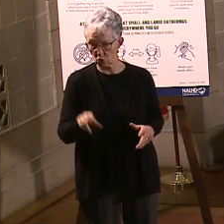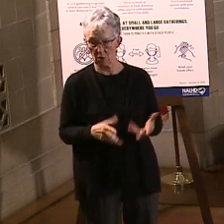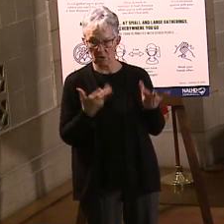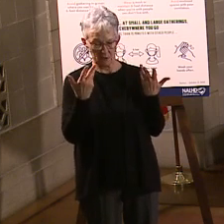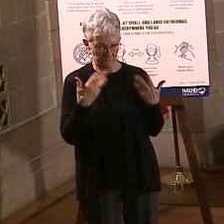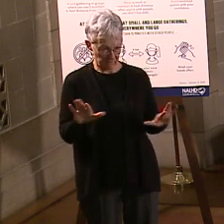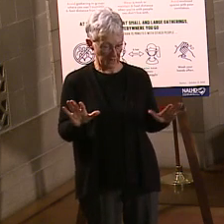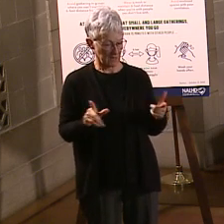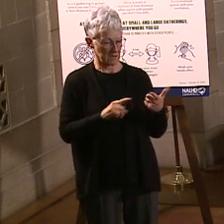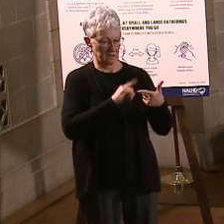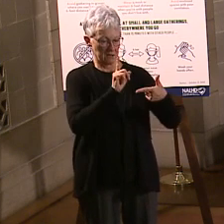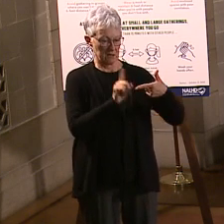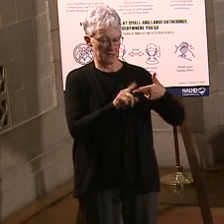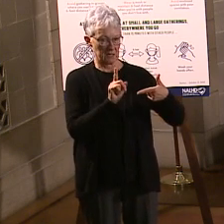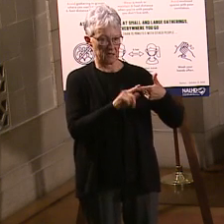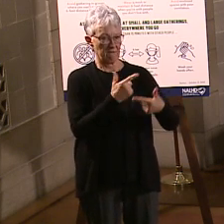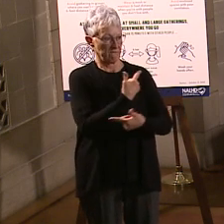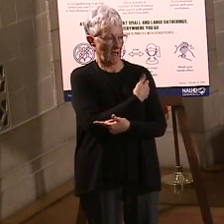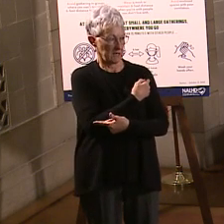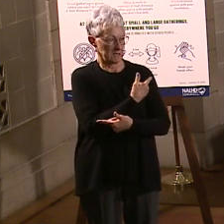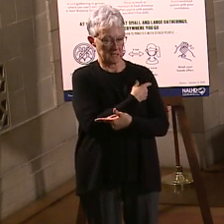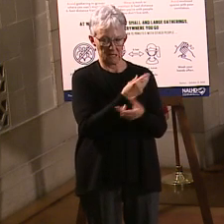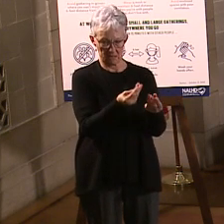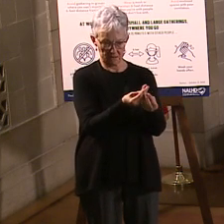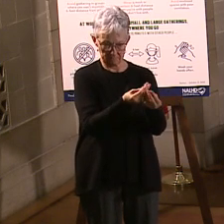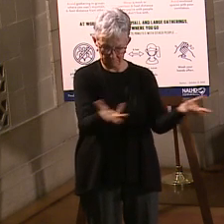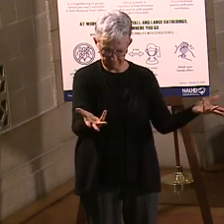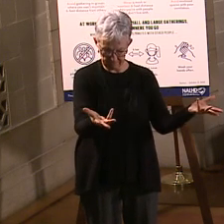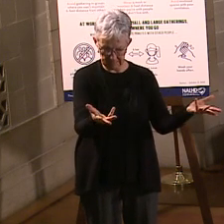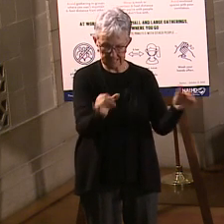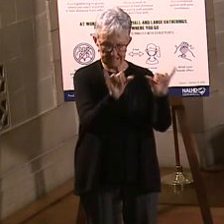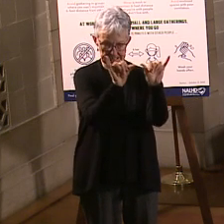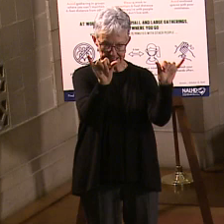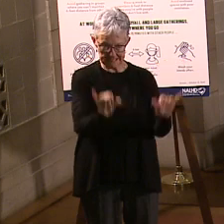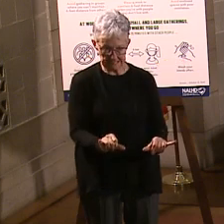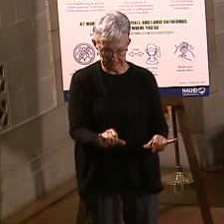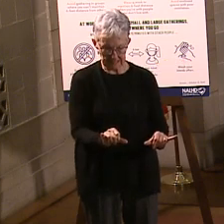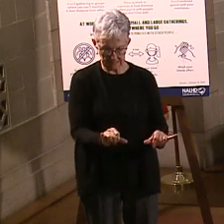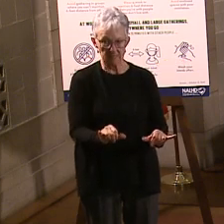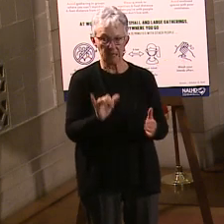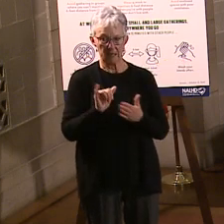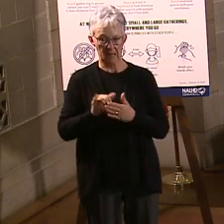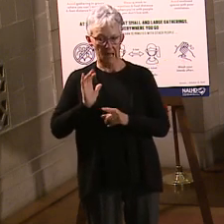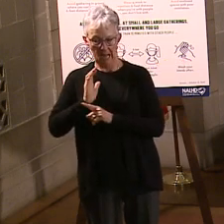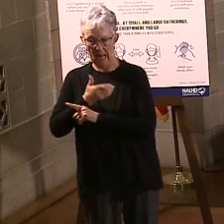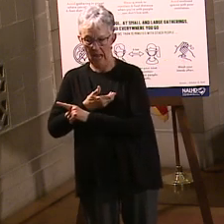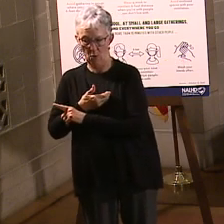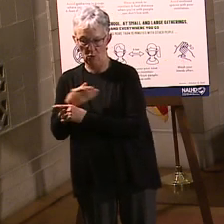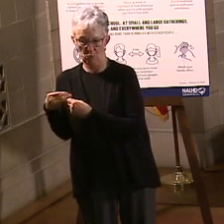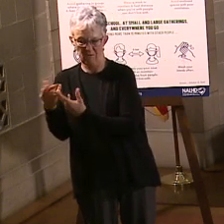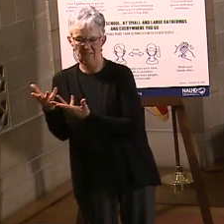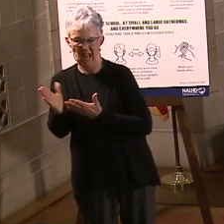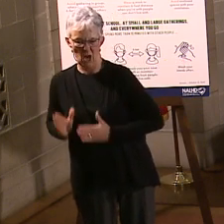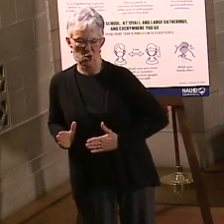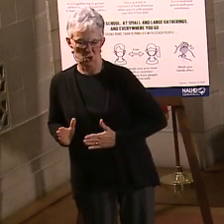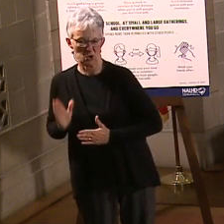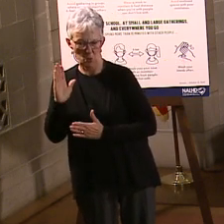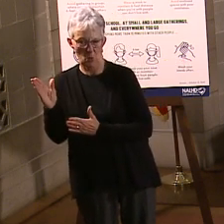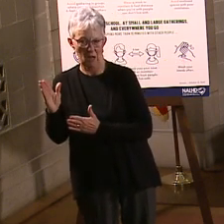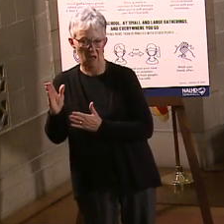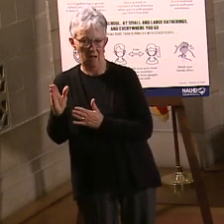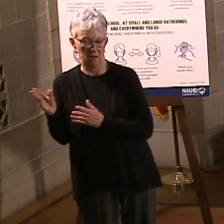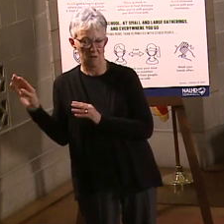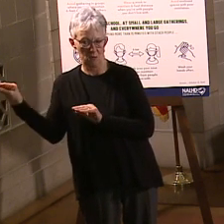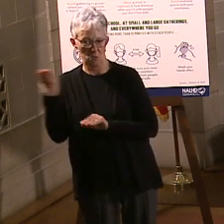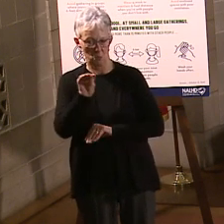vaccine administration system that our providers will be able to use when we're doing mass vaccination clinics and things like that. And we may talk about that at another time. But for